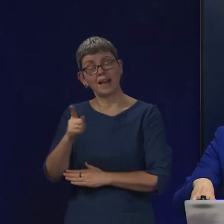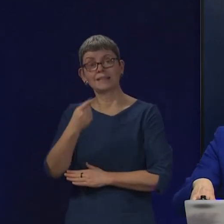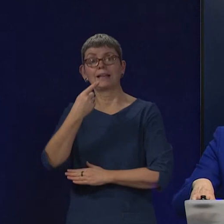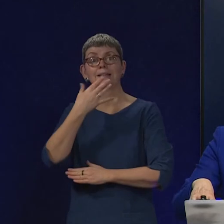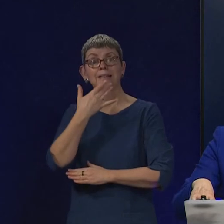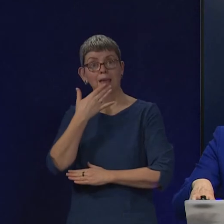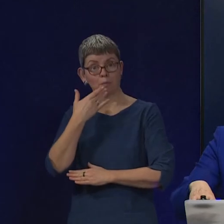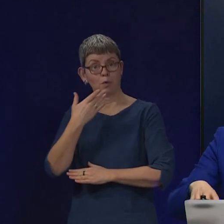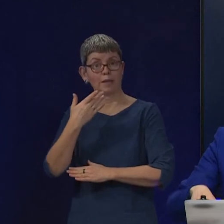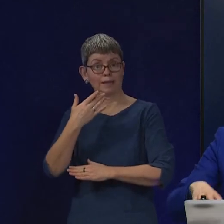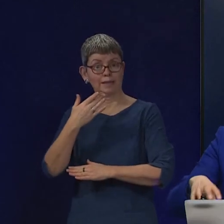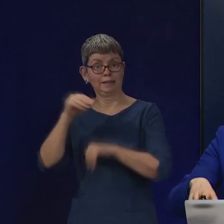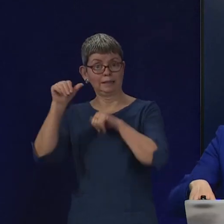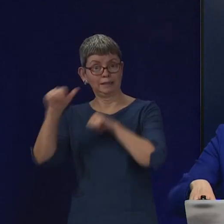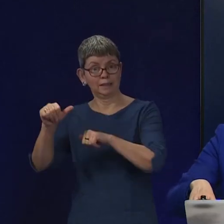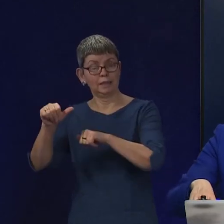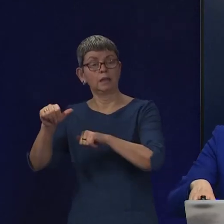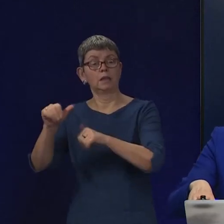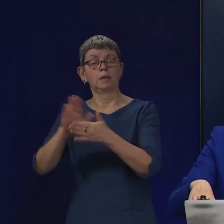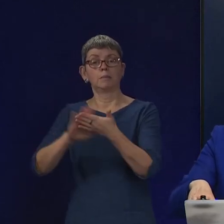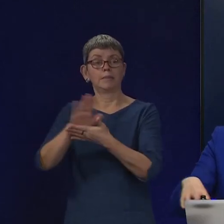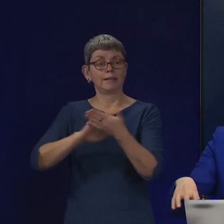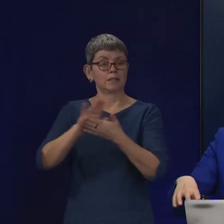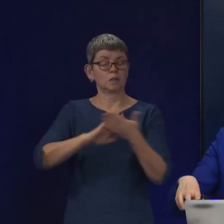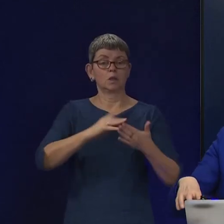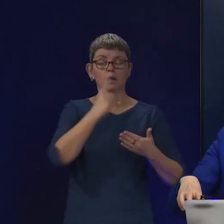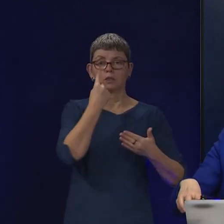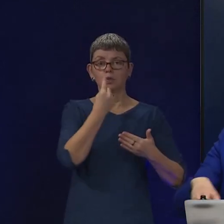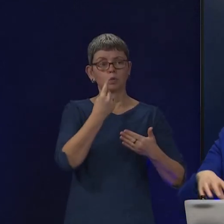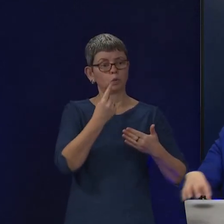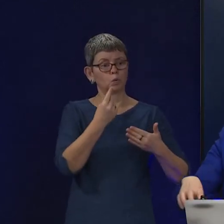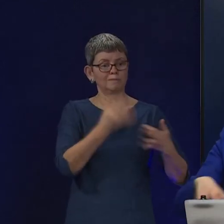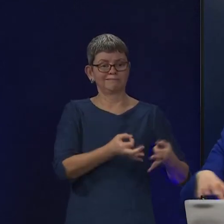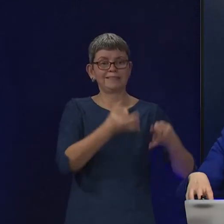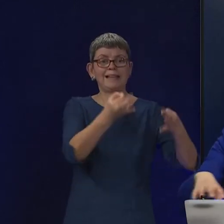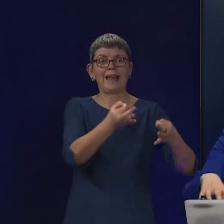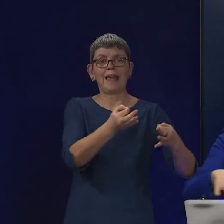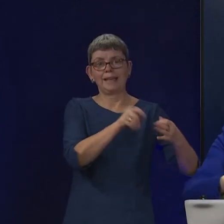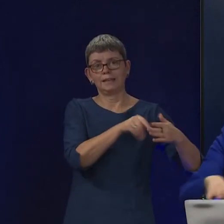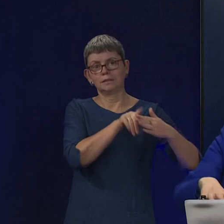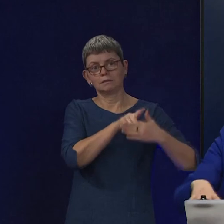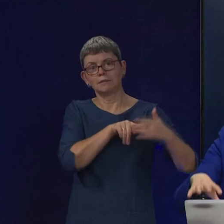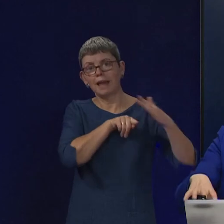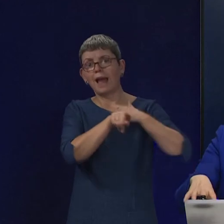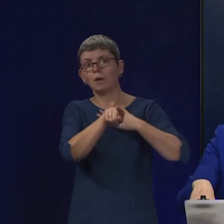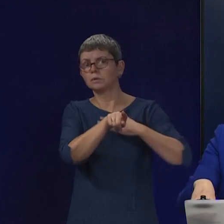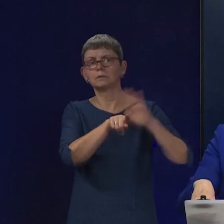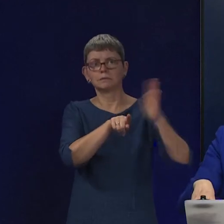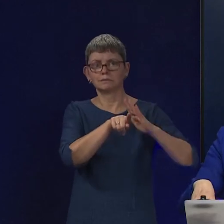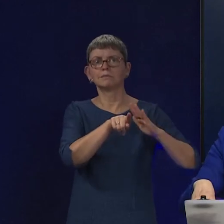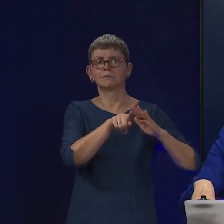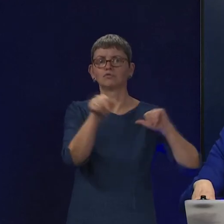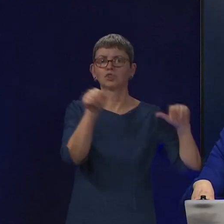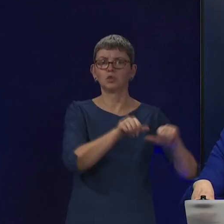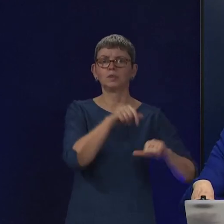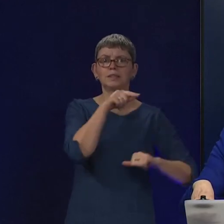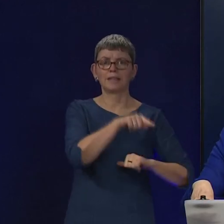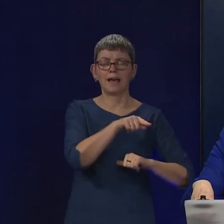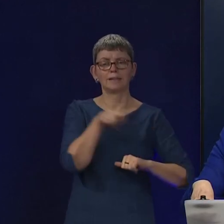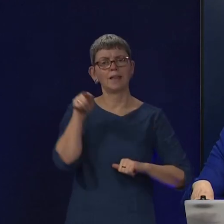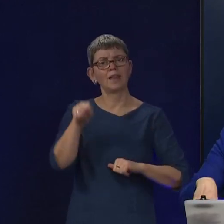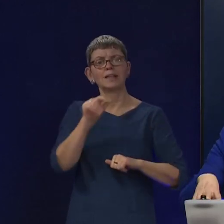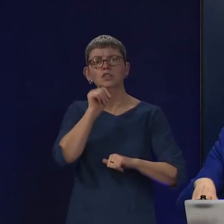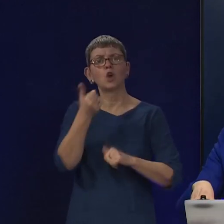up discharge from hospital and reduce delayed discharges. It's not the overall single solution to the pressures that the NHS is